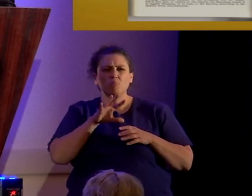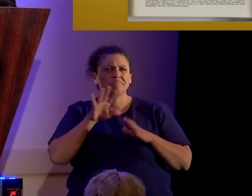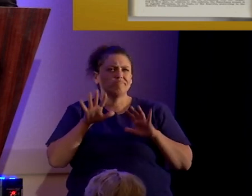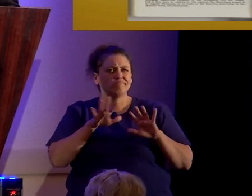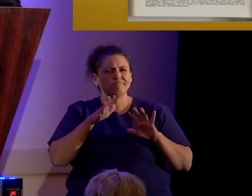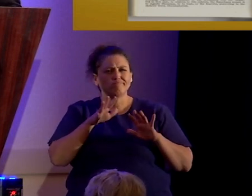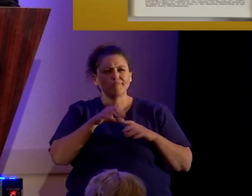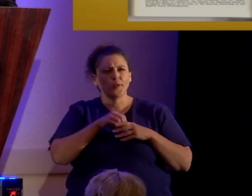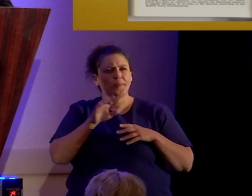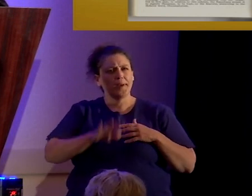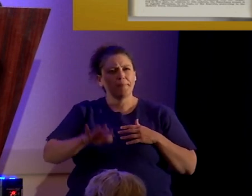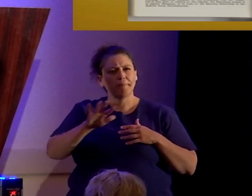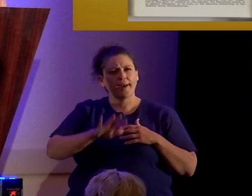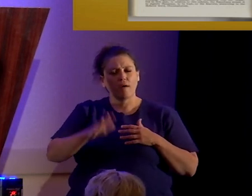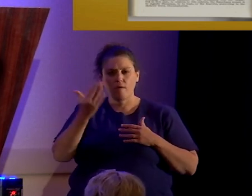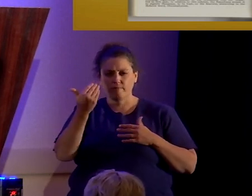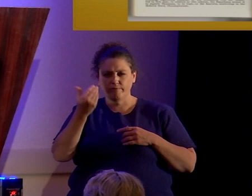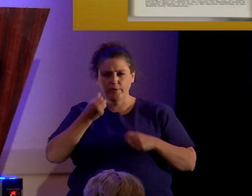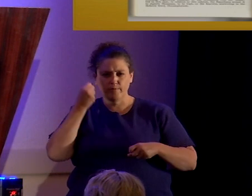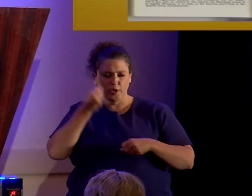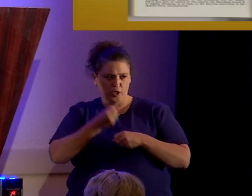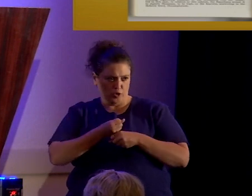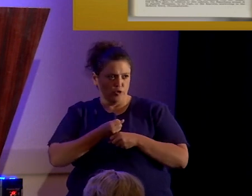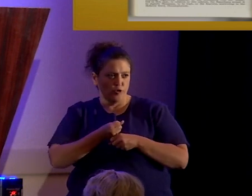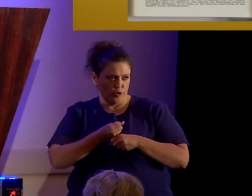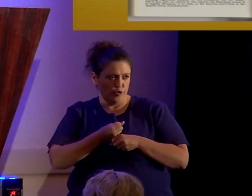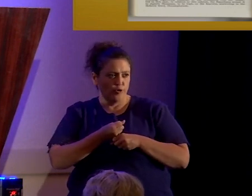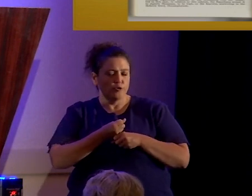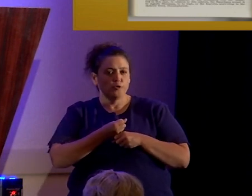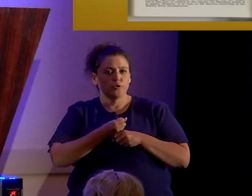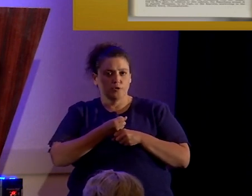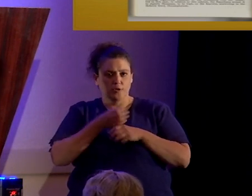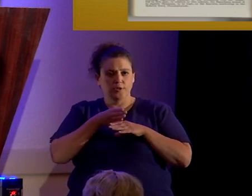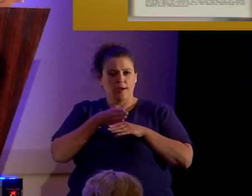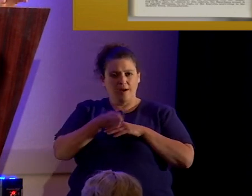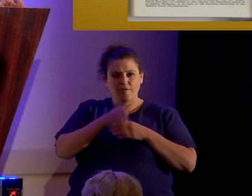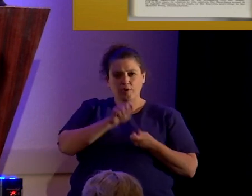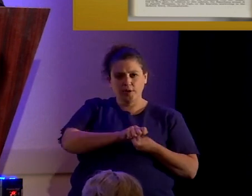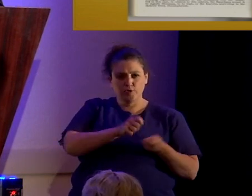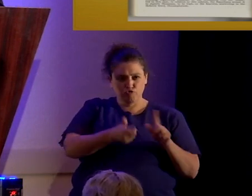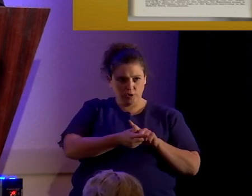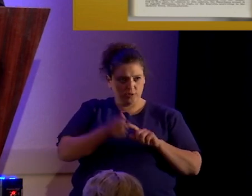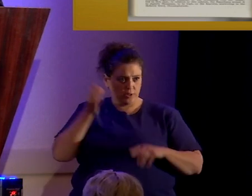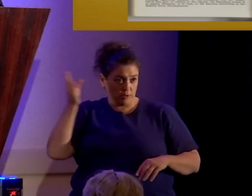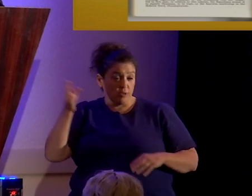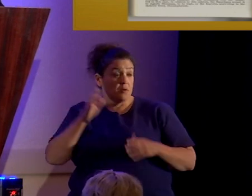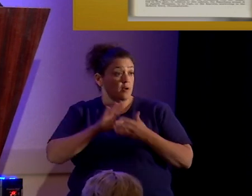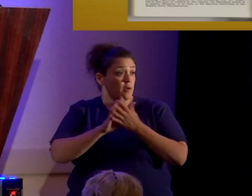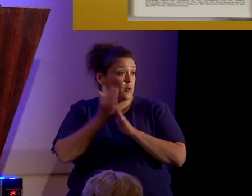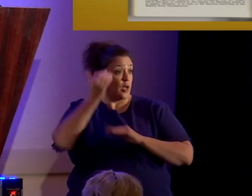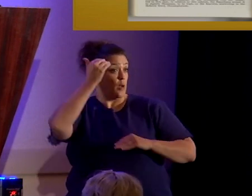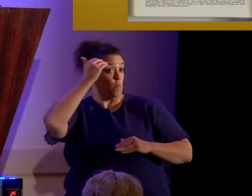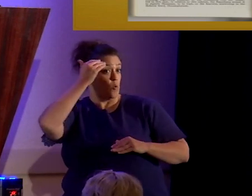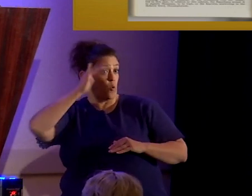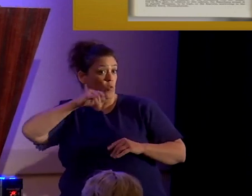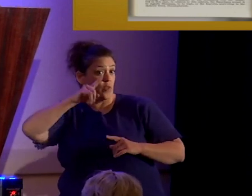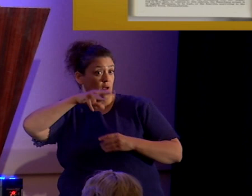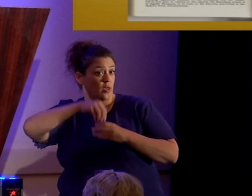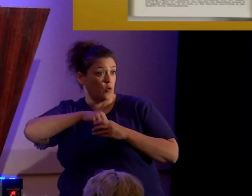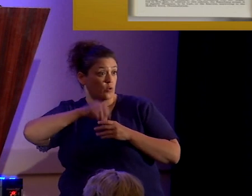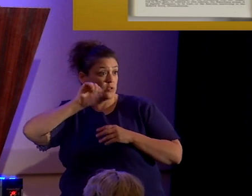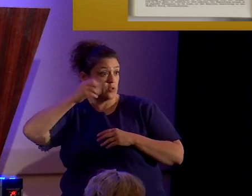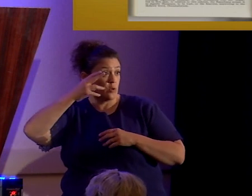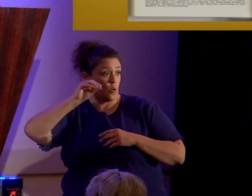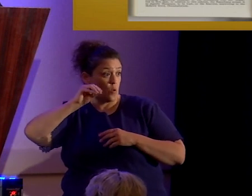15 years of, of Smith's translation, uh, it became known even in the wilds of Ohio